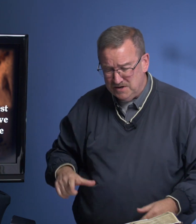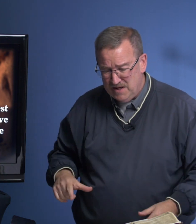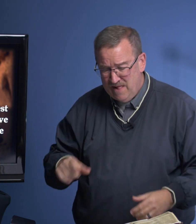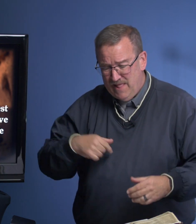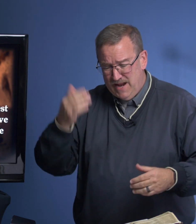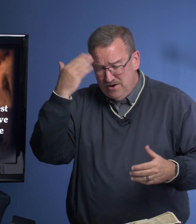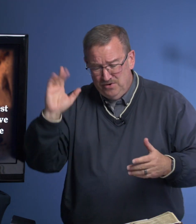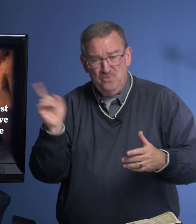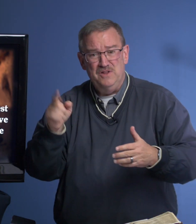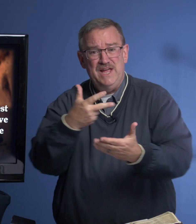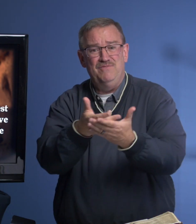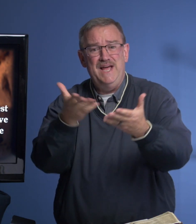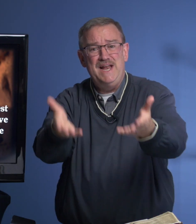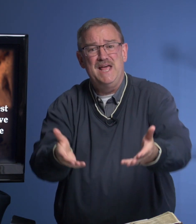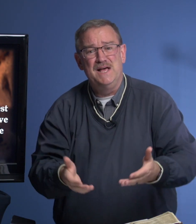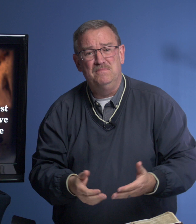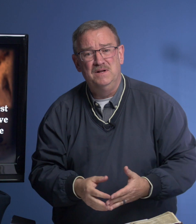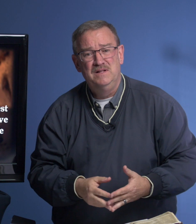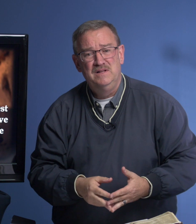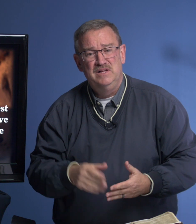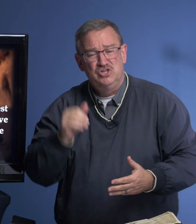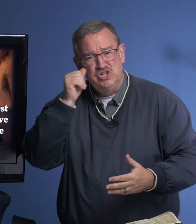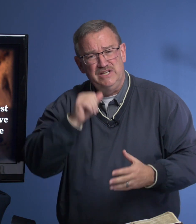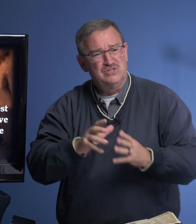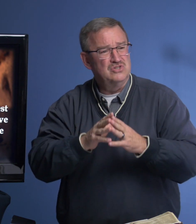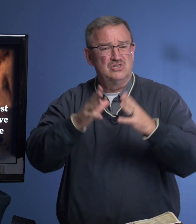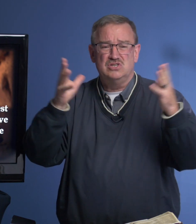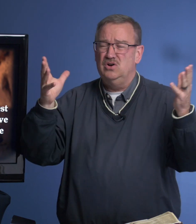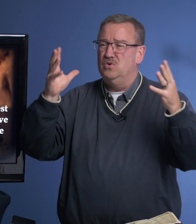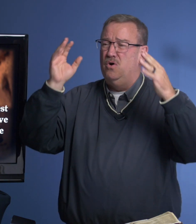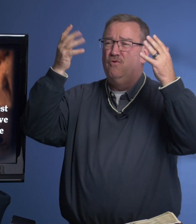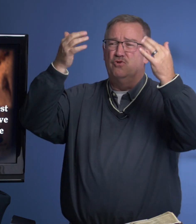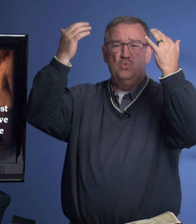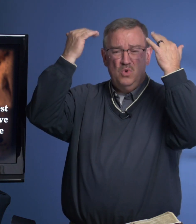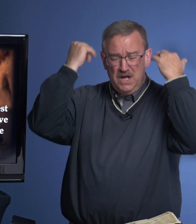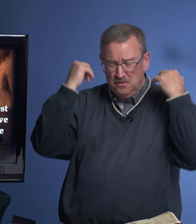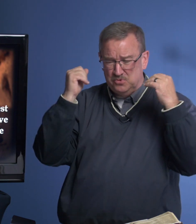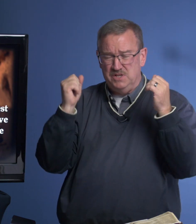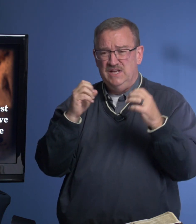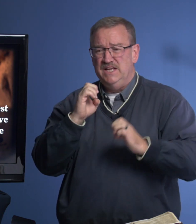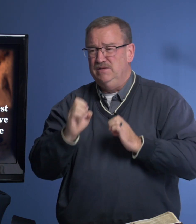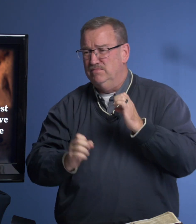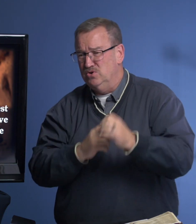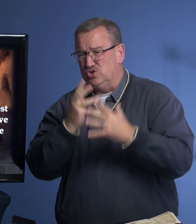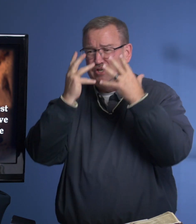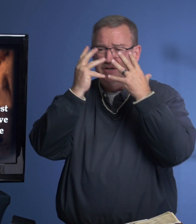and I don't know where they have laid him. She is just so overwhelmed with emotion and